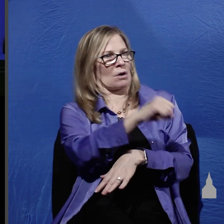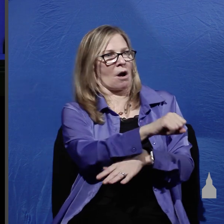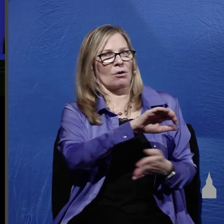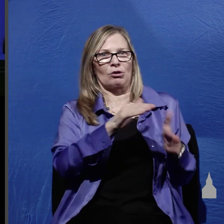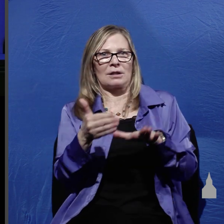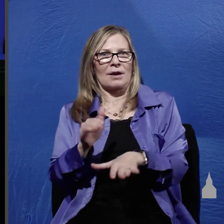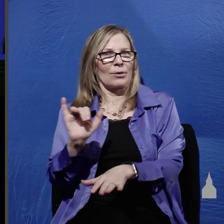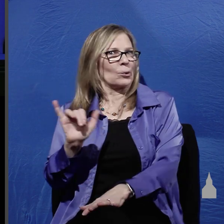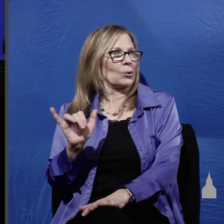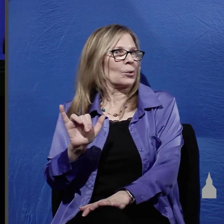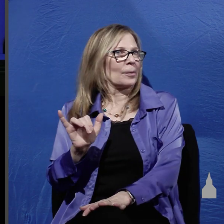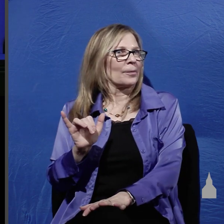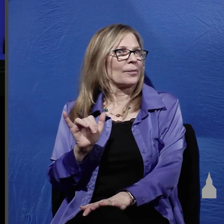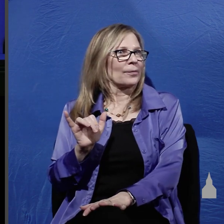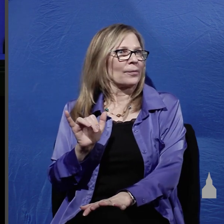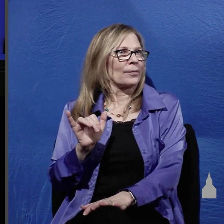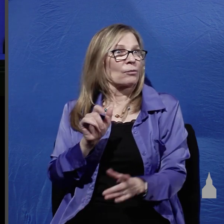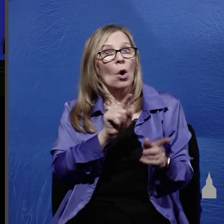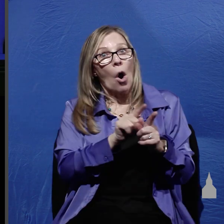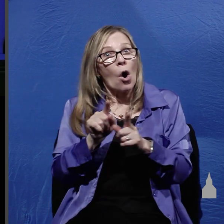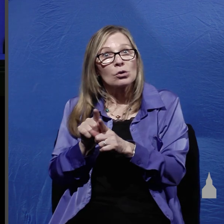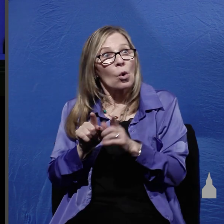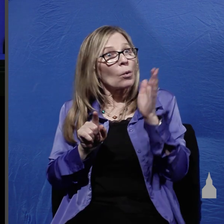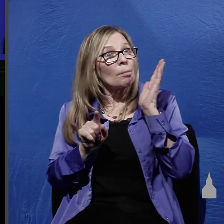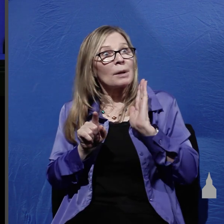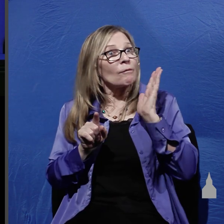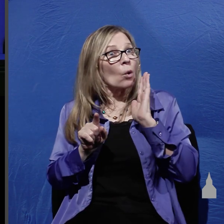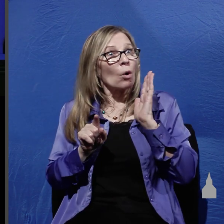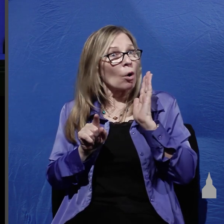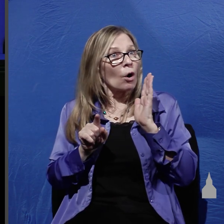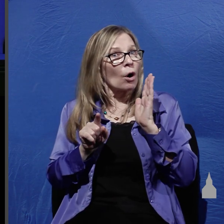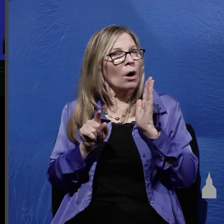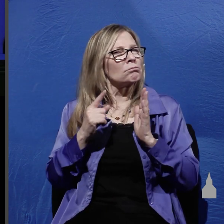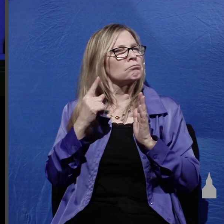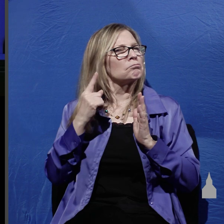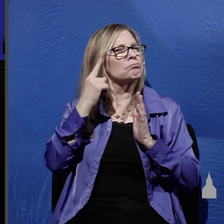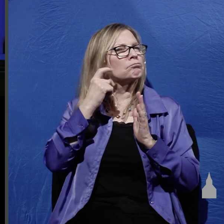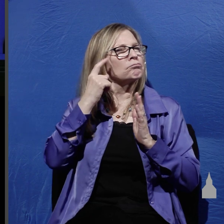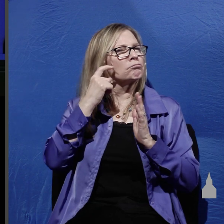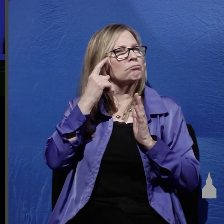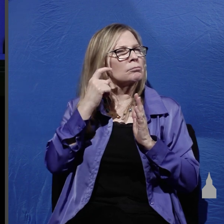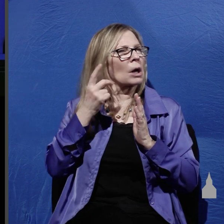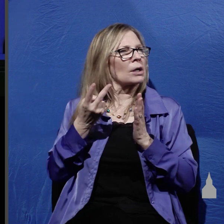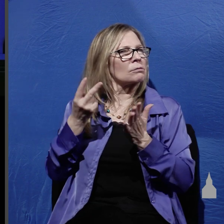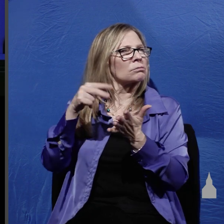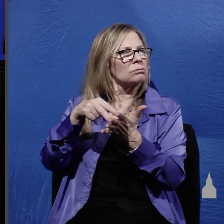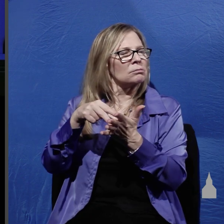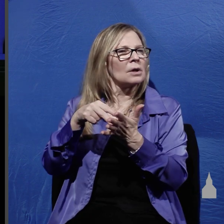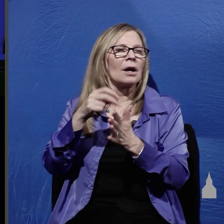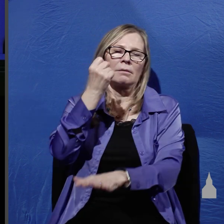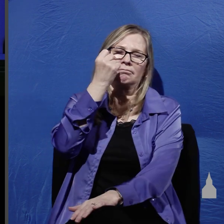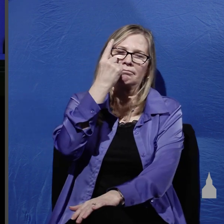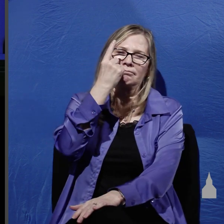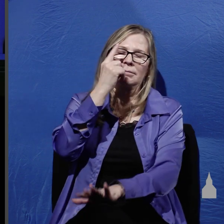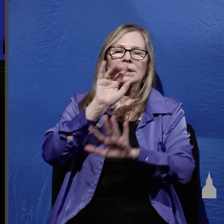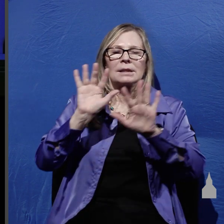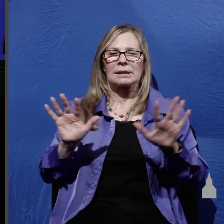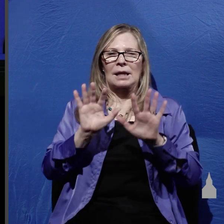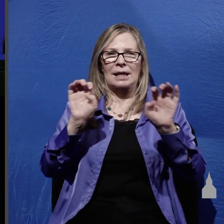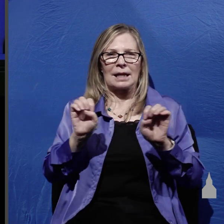also for those who are skeptical about Christ's resurrection we realize that on a Sunday Easter there are many who come to